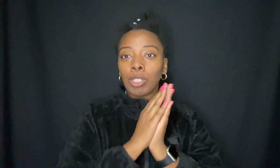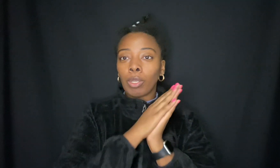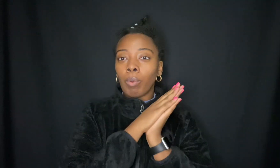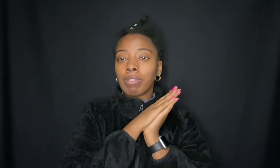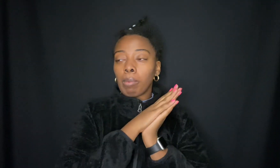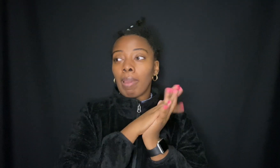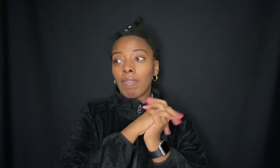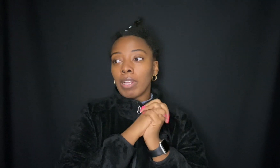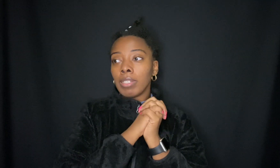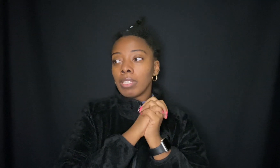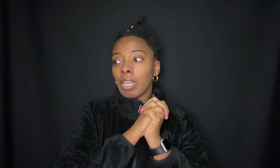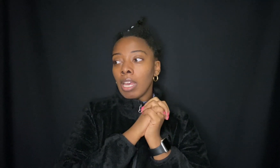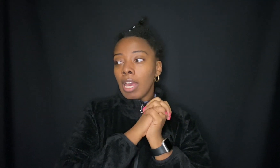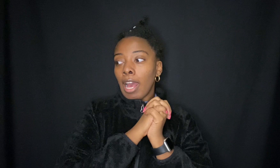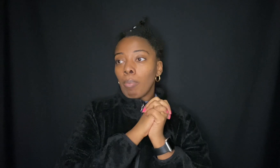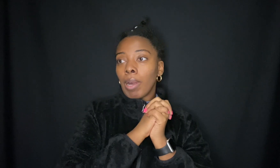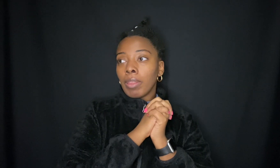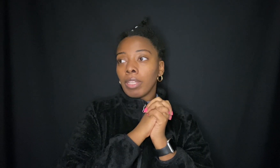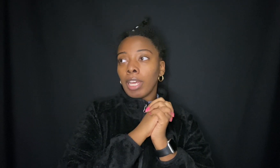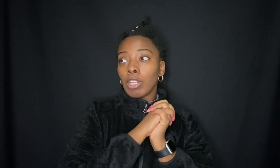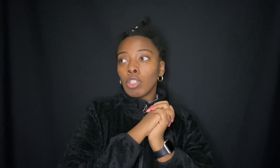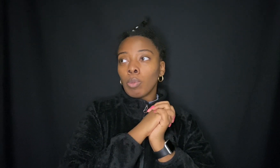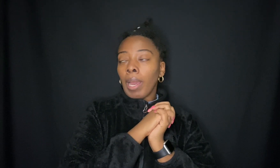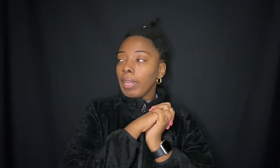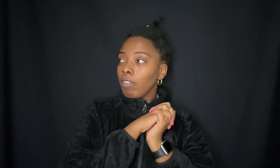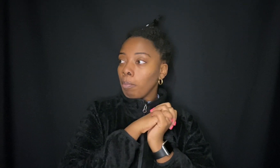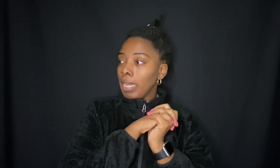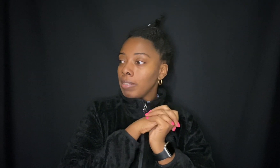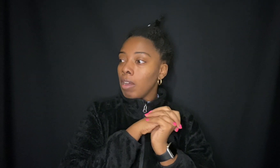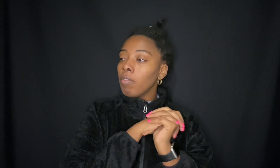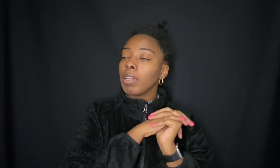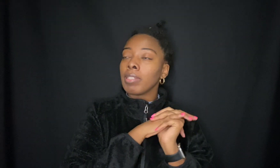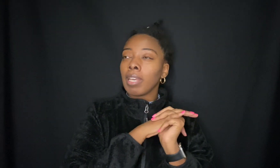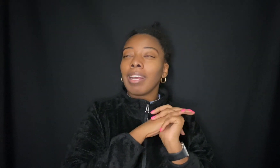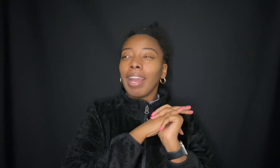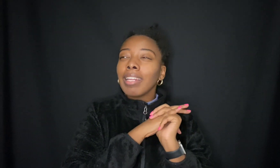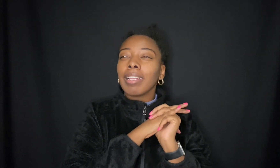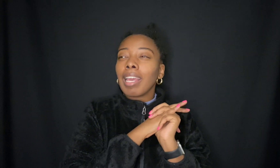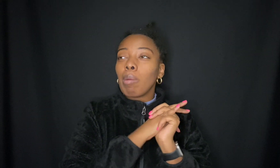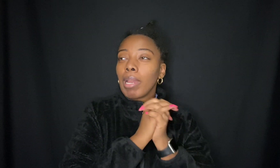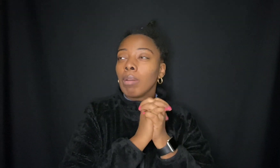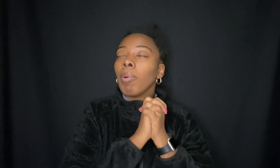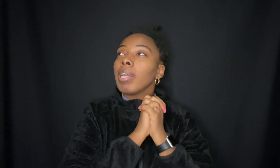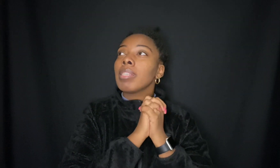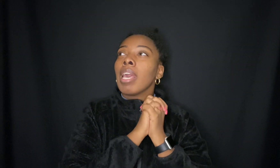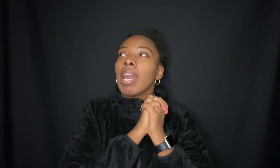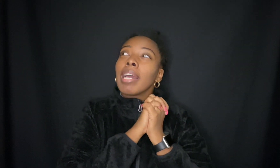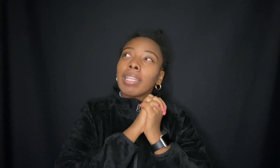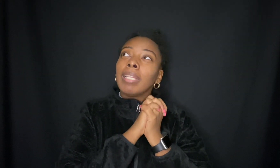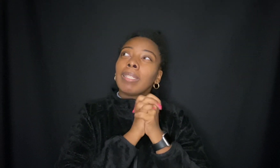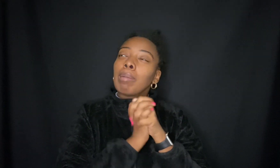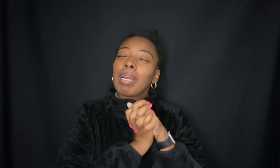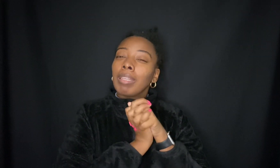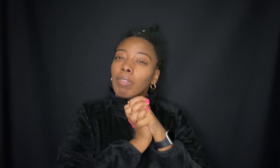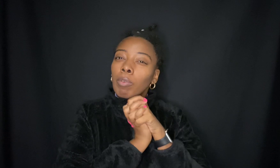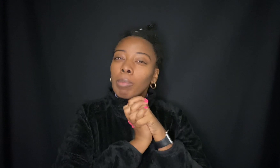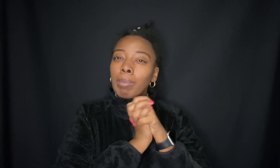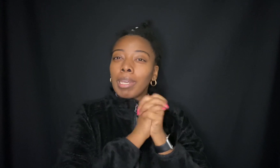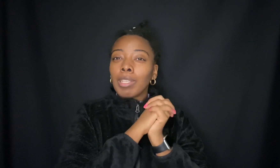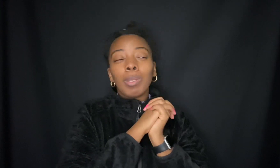with some of my friends about the like do i love myself and it's like kind of like am i depressed and then i looked at my living room and i'm like you know